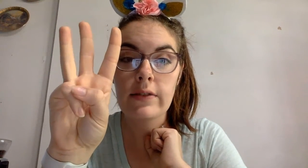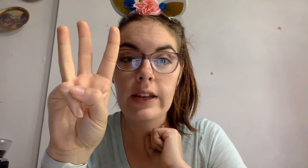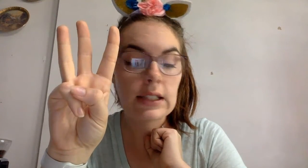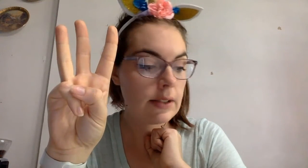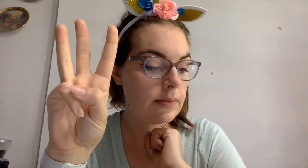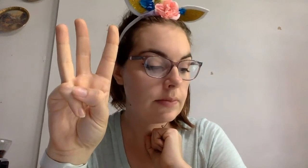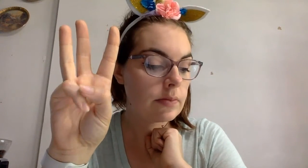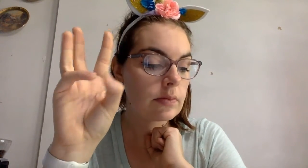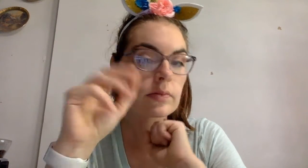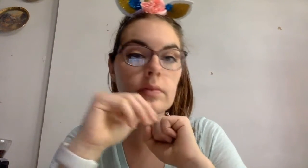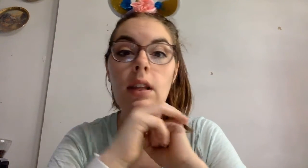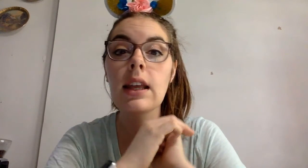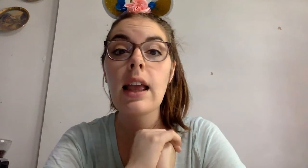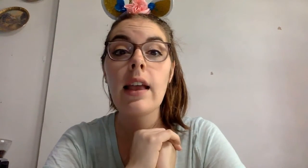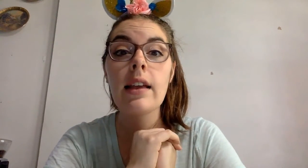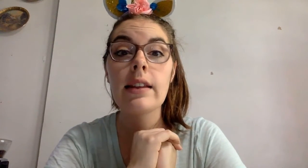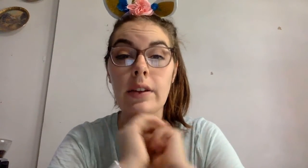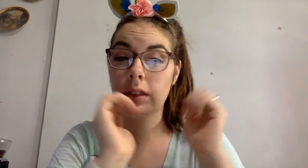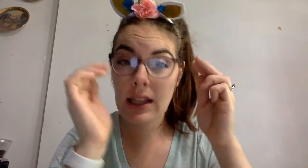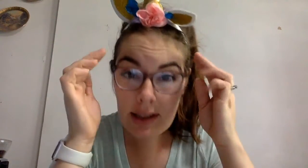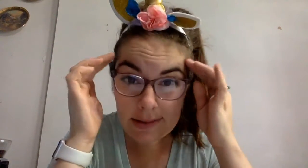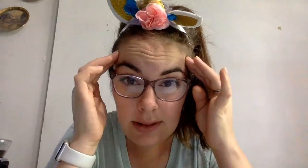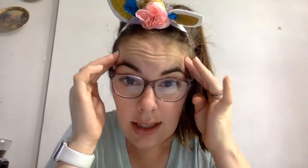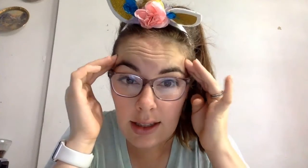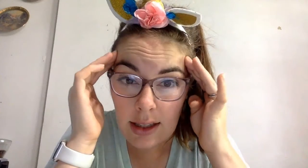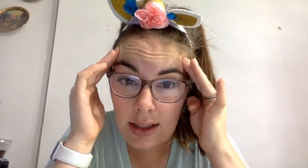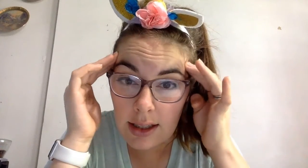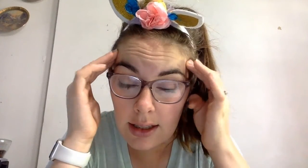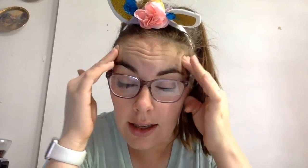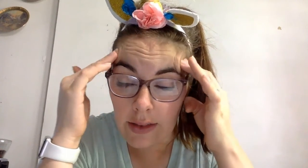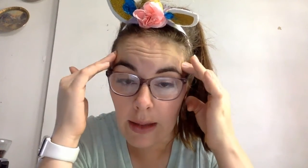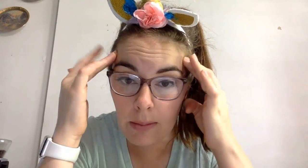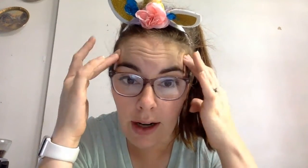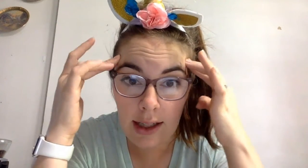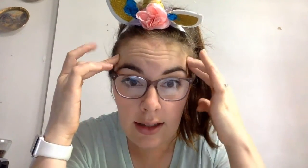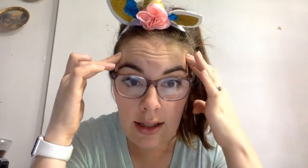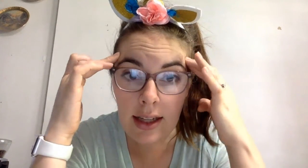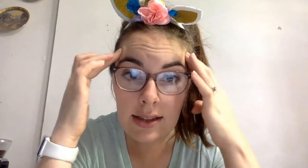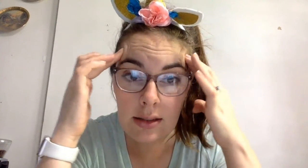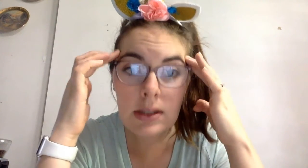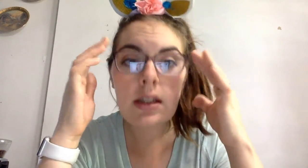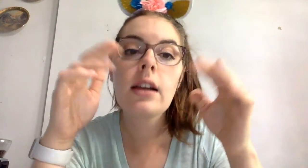vet. Now, you think, think, think, think, give that brain a nice little massage,